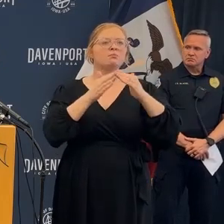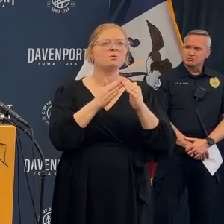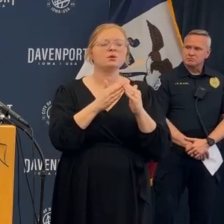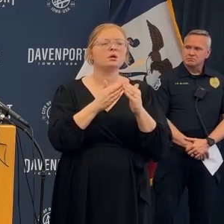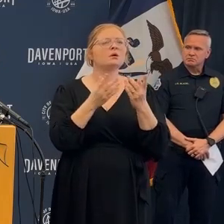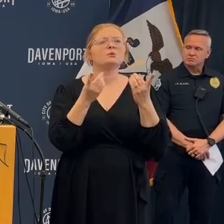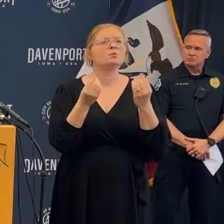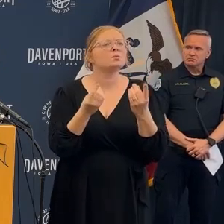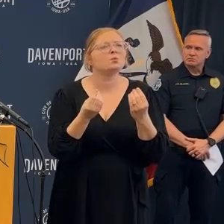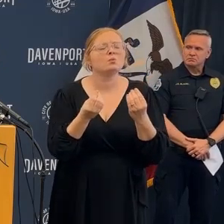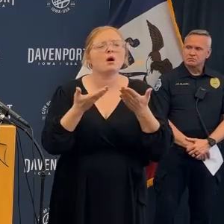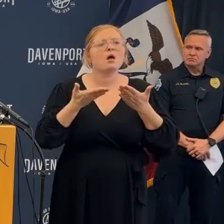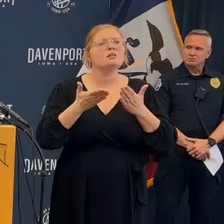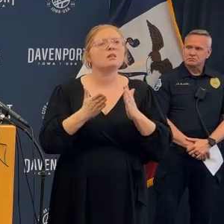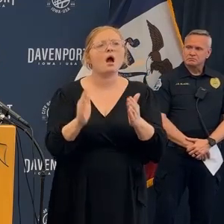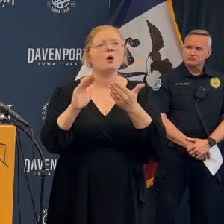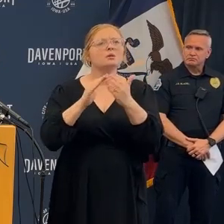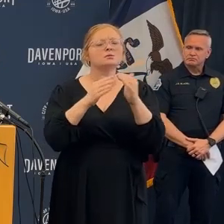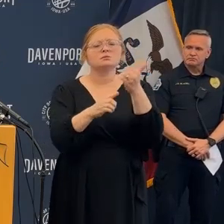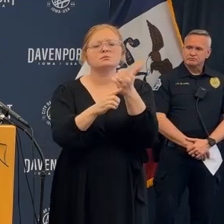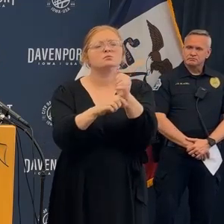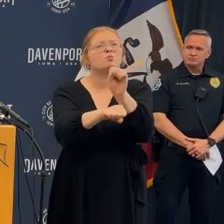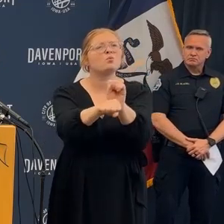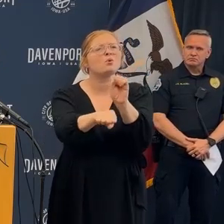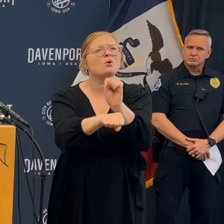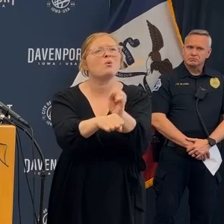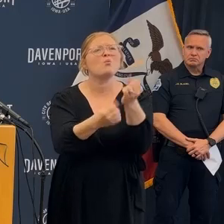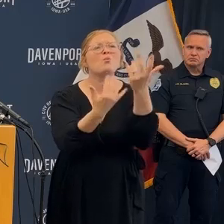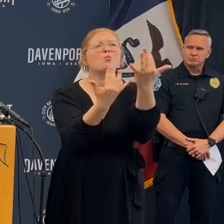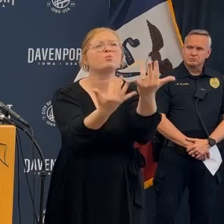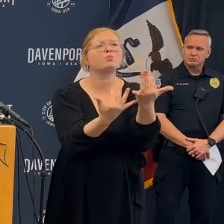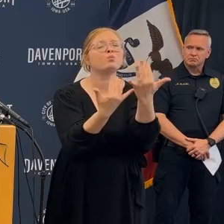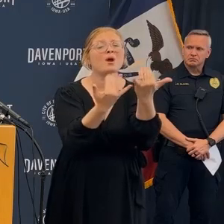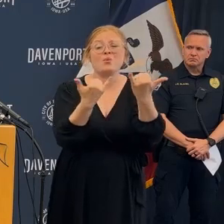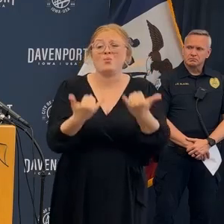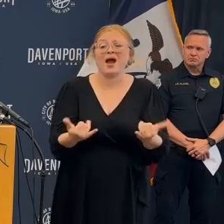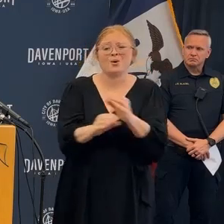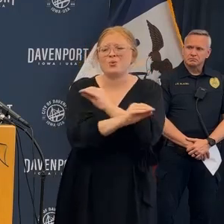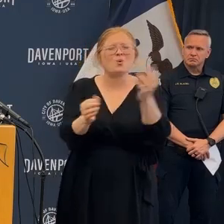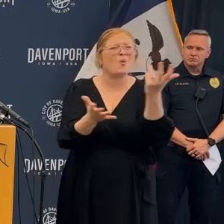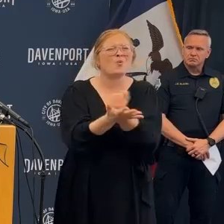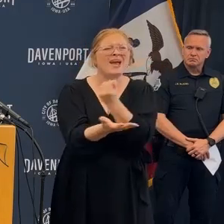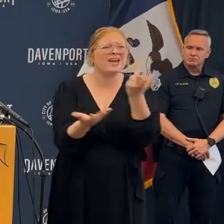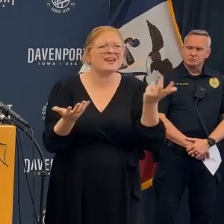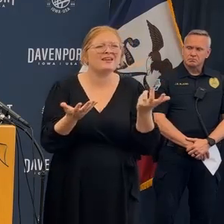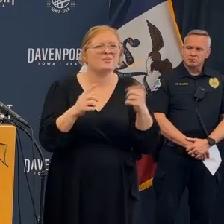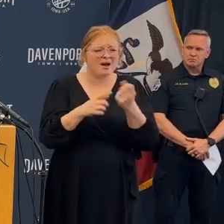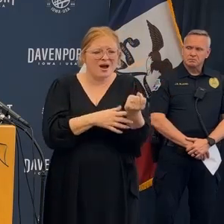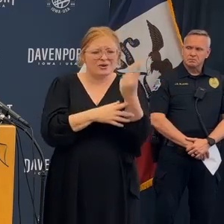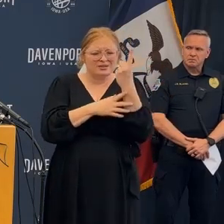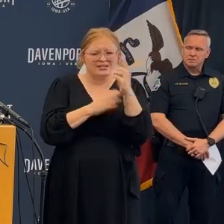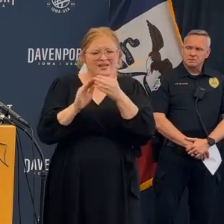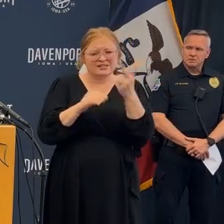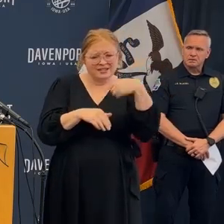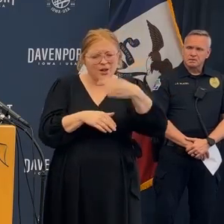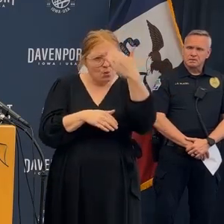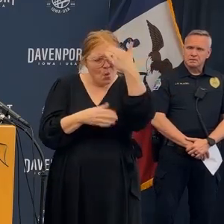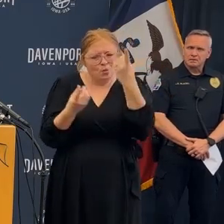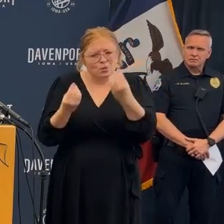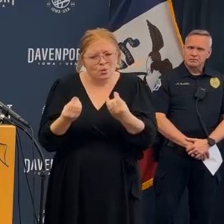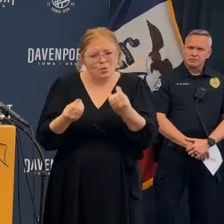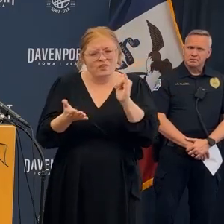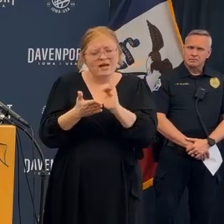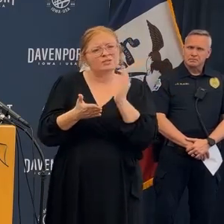with our community just to let the city do their job. Right now it is an absolute no-win